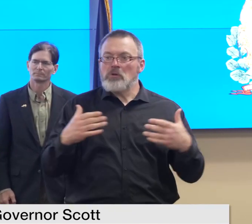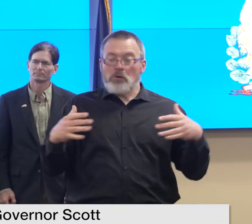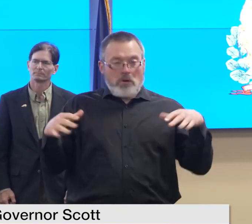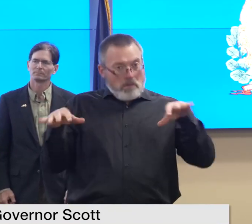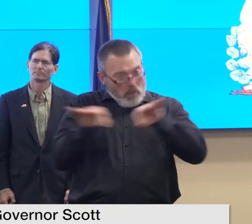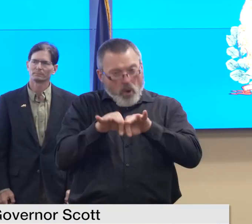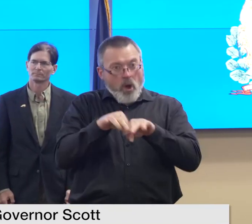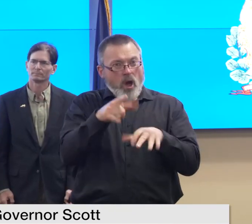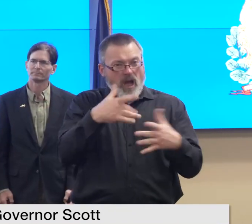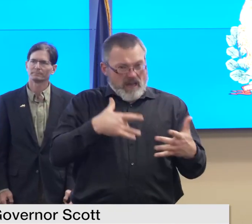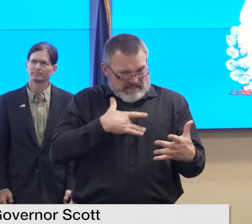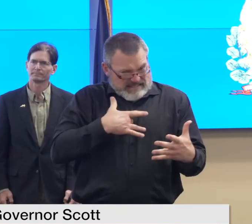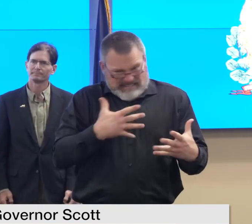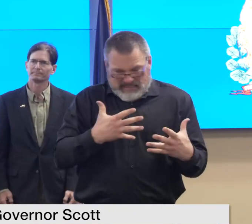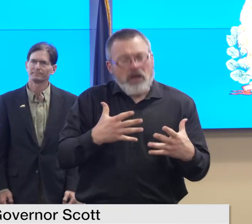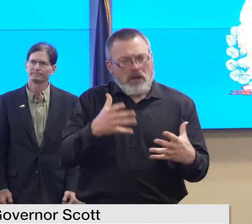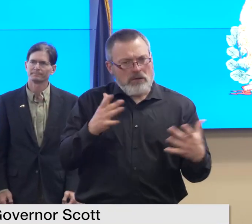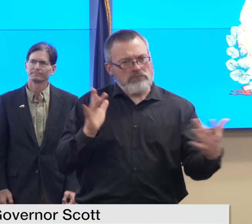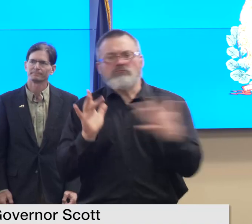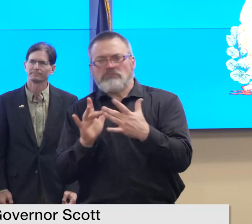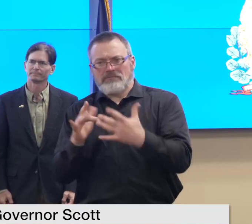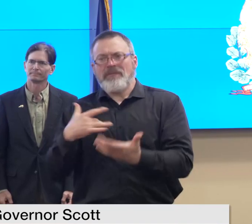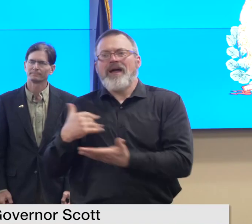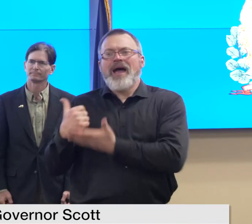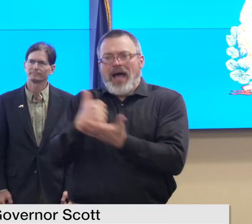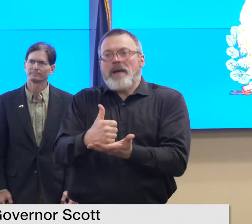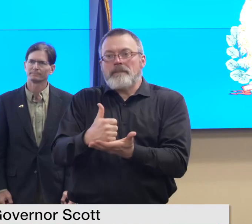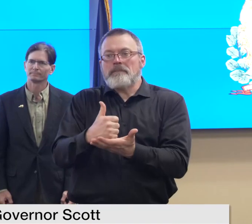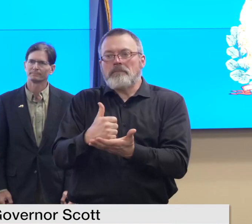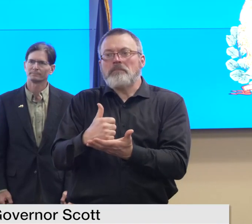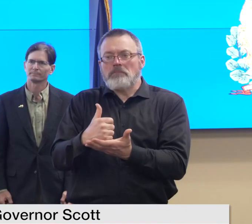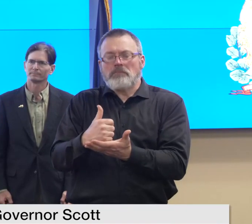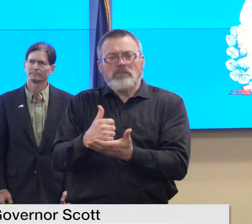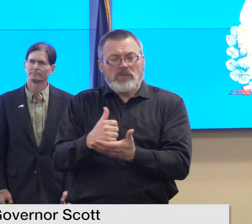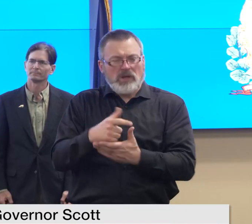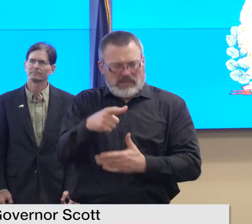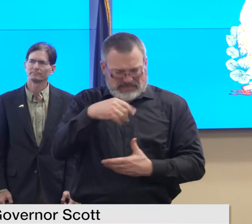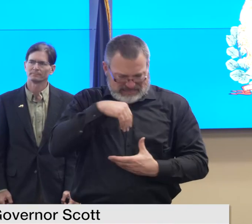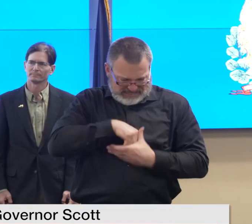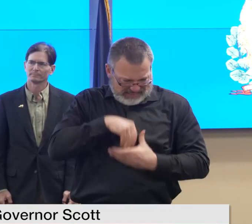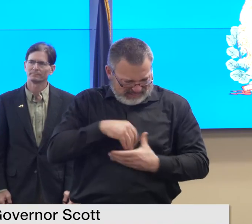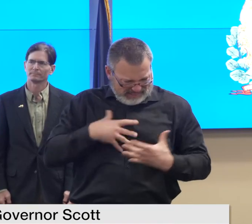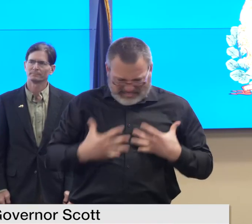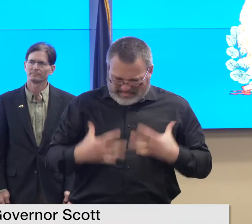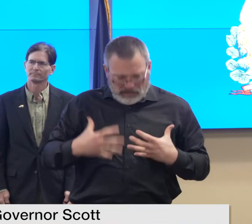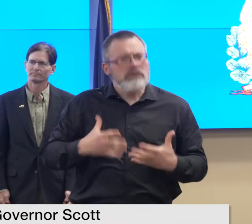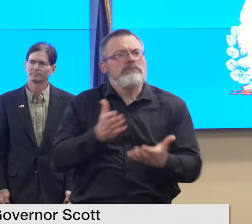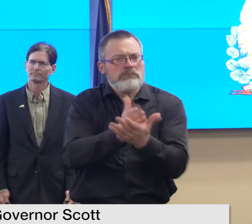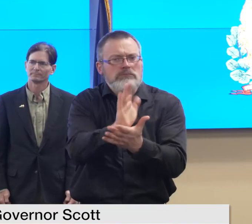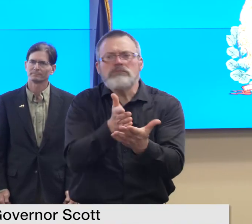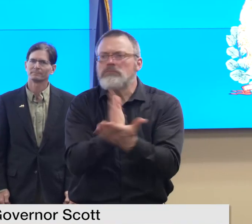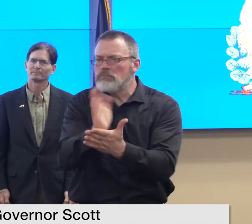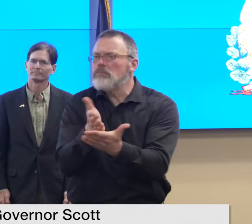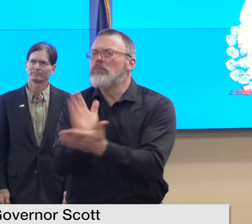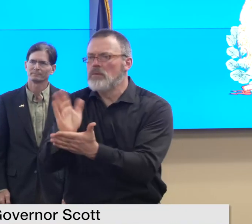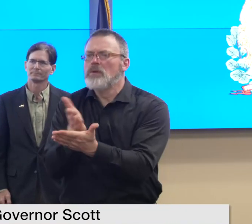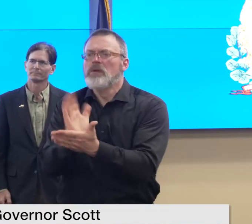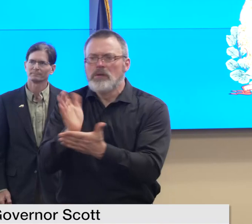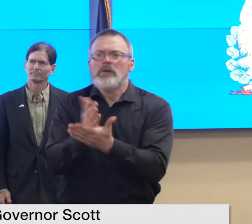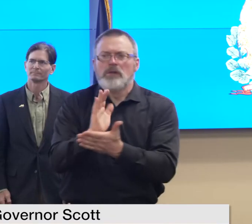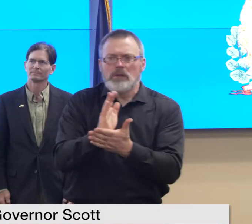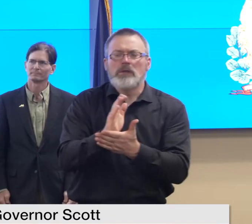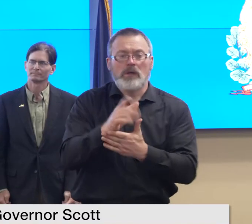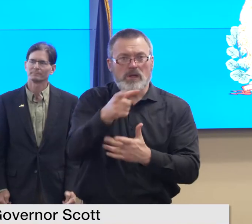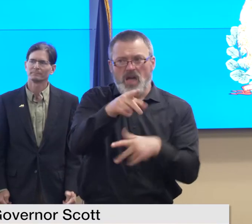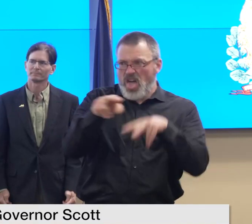resources it is okay not to be okay and that goes for the media too who has to keep seeing these things